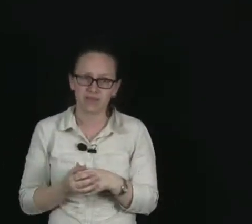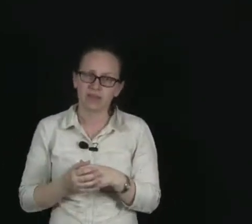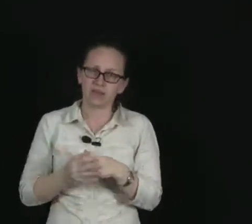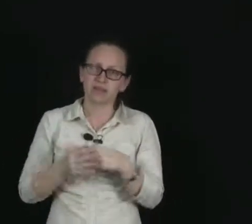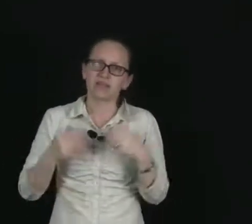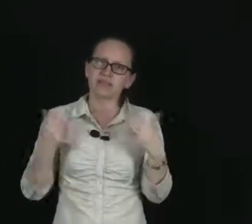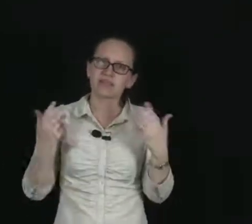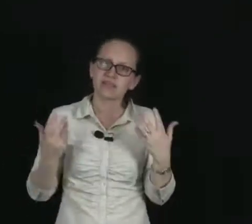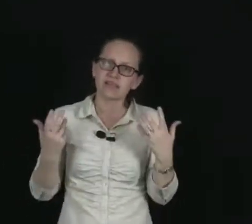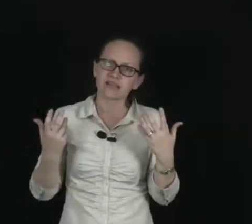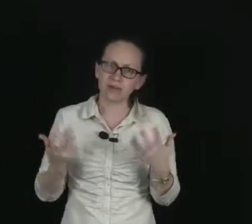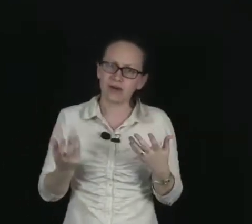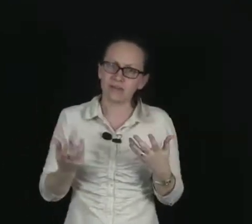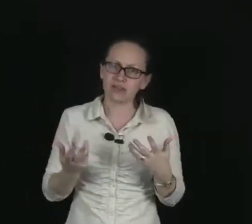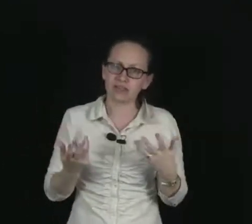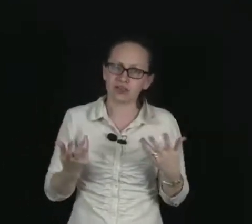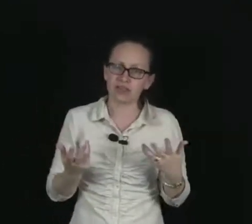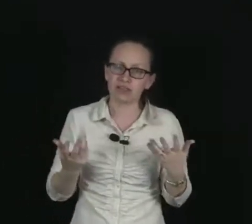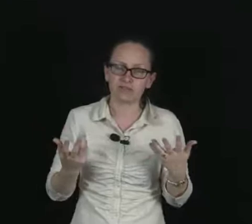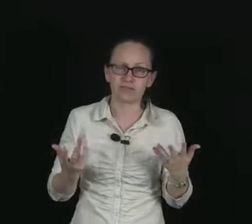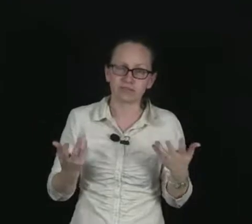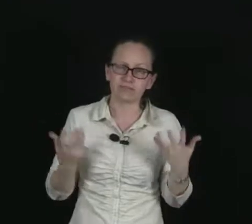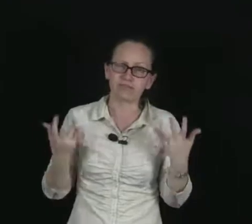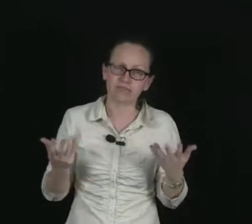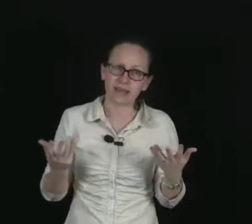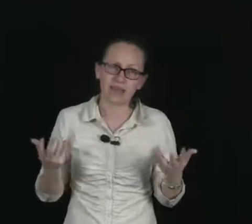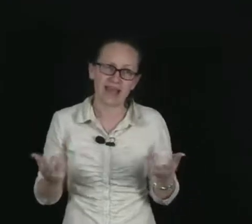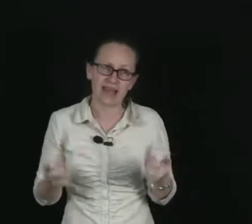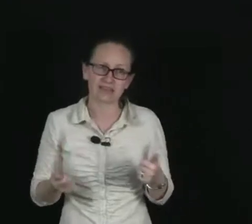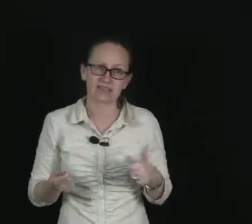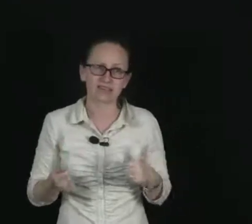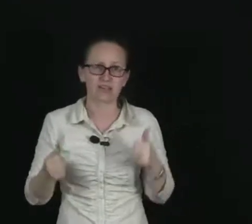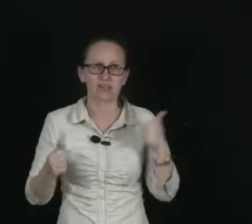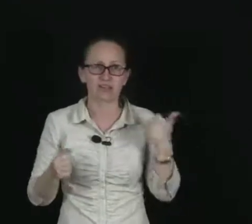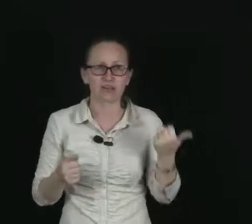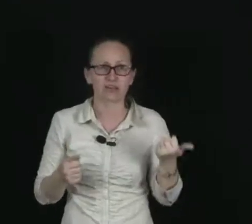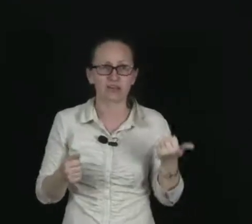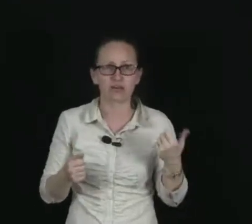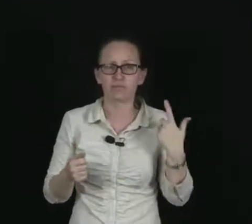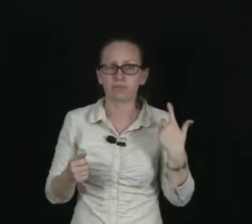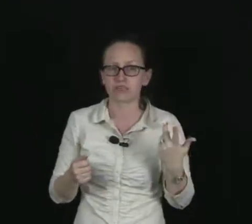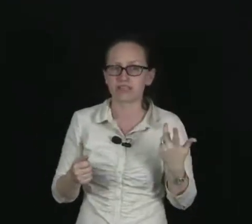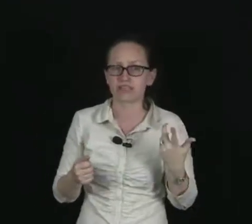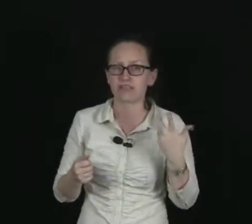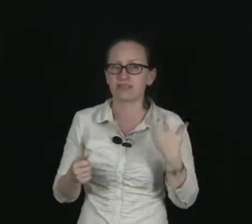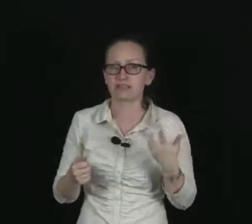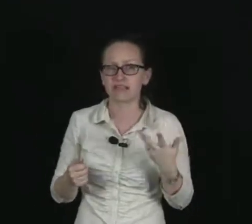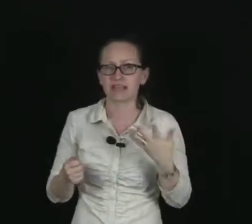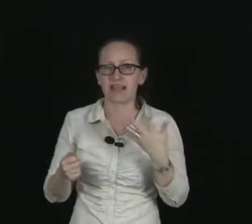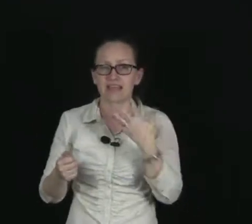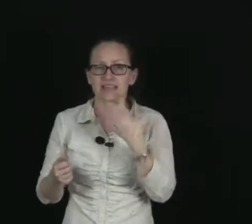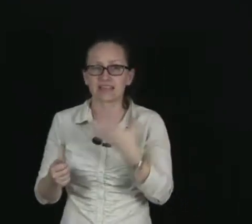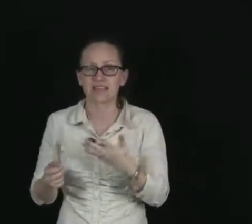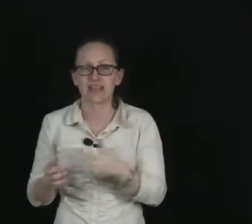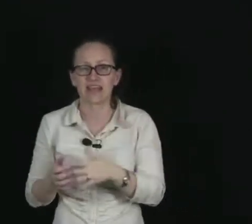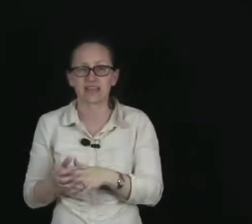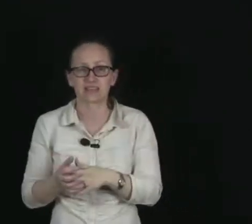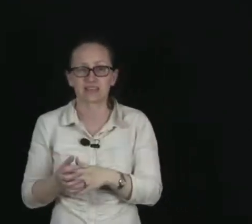This is an appropriate treatment for some cancers, such as cervical, prostate, breast, and skin cancers.